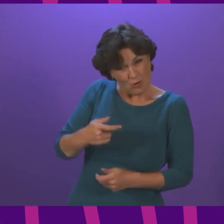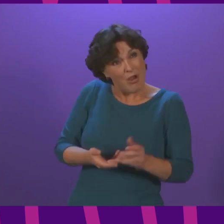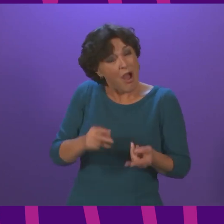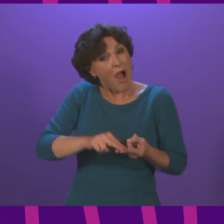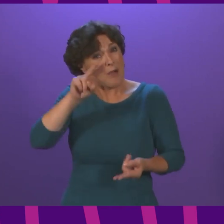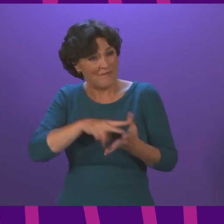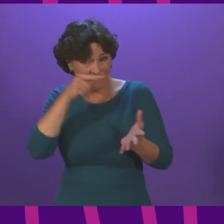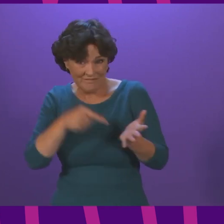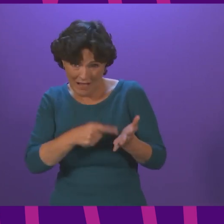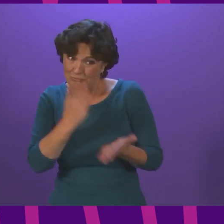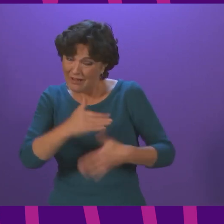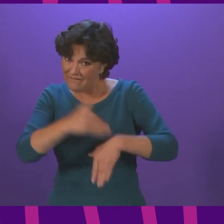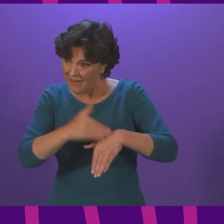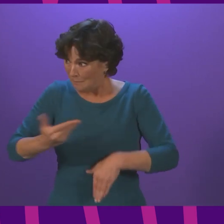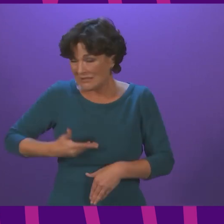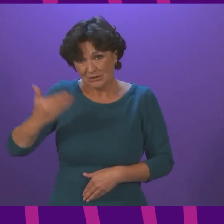in Scotland